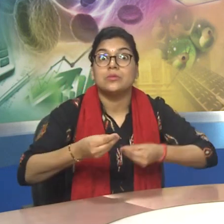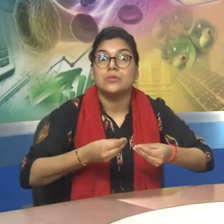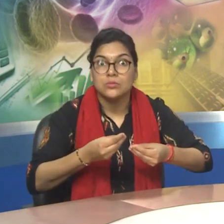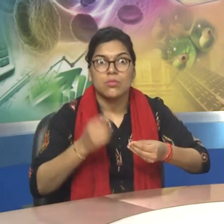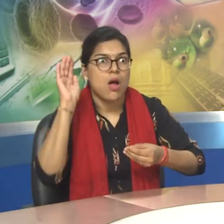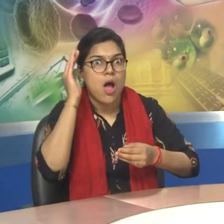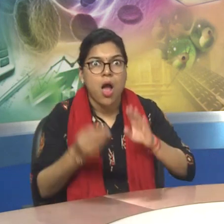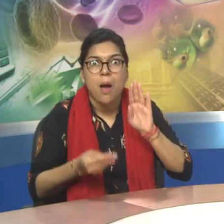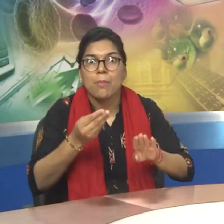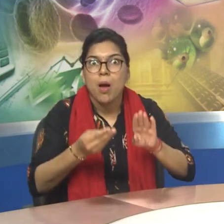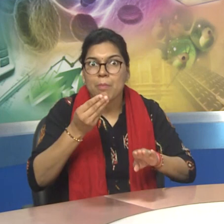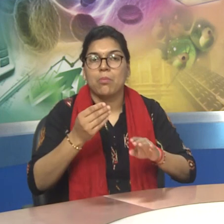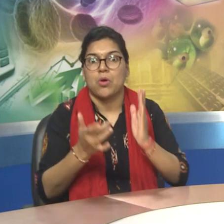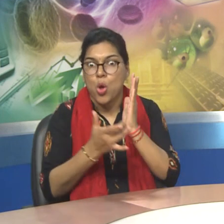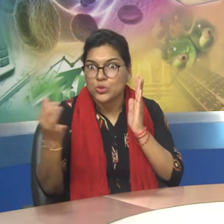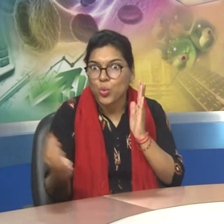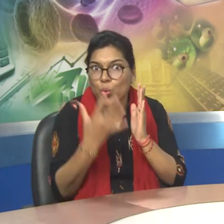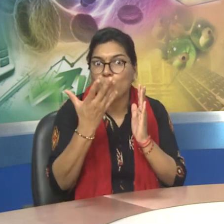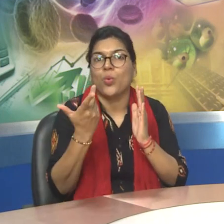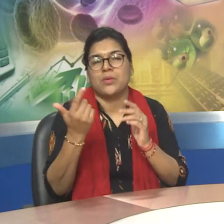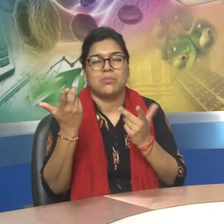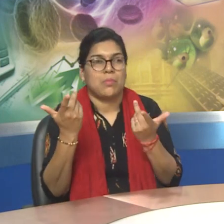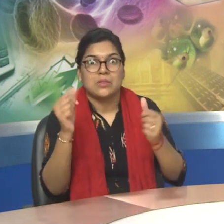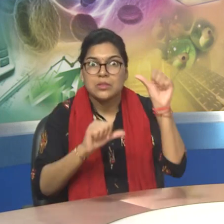developments and products in a specific industry.